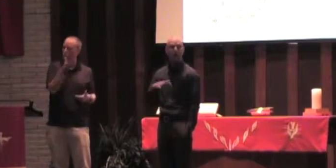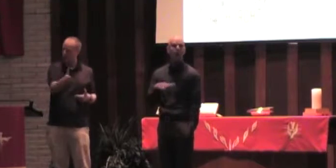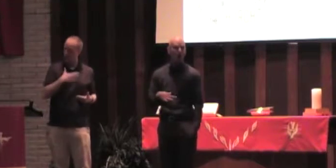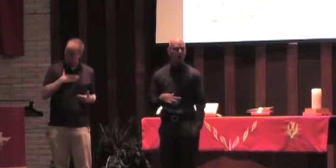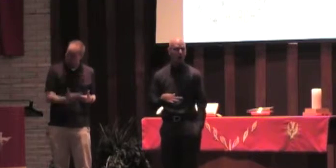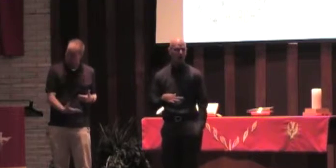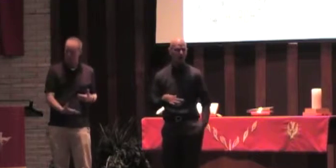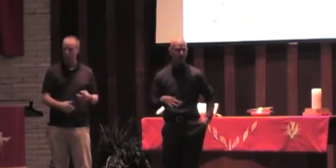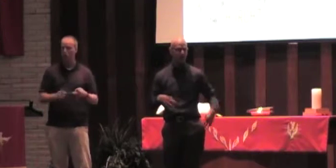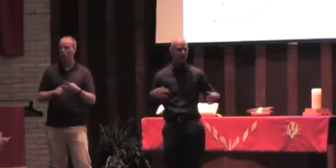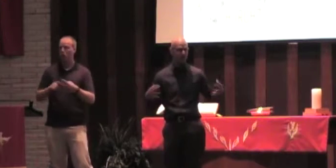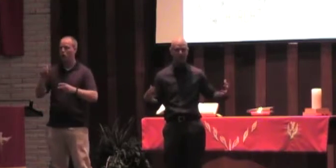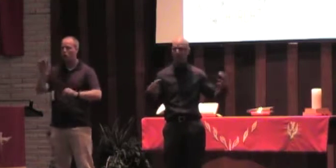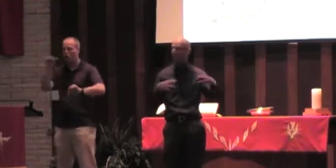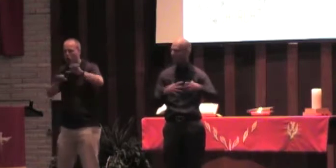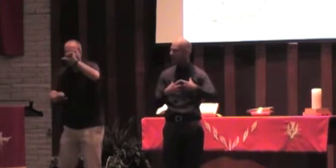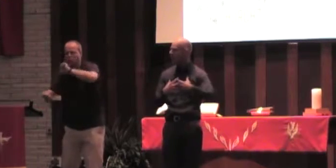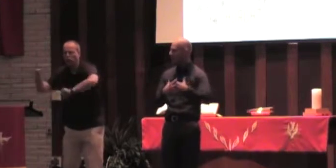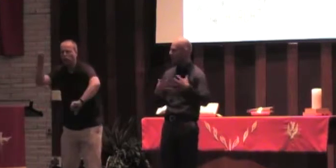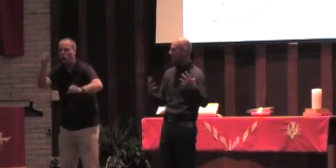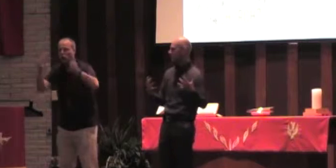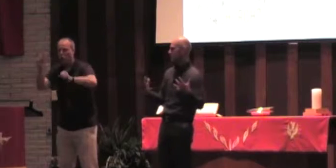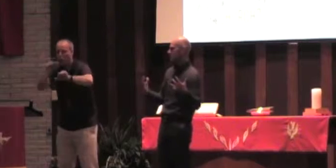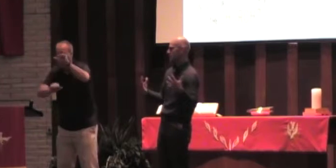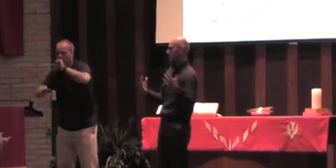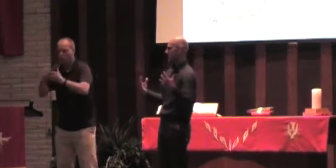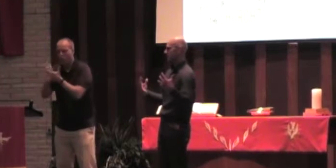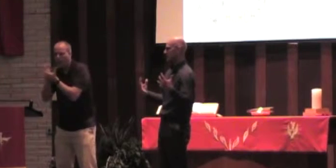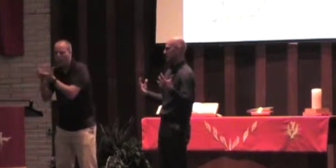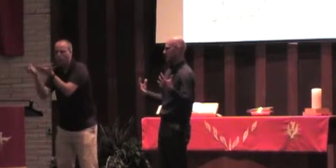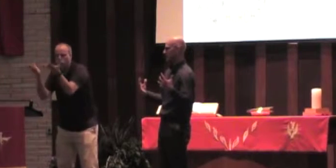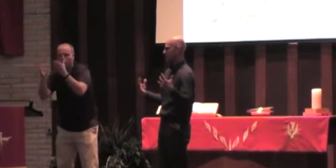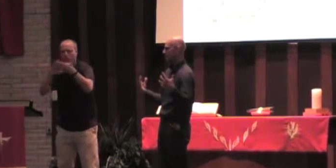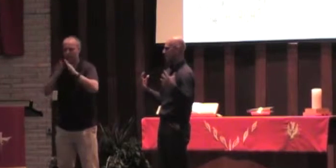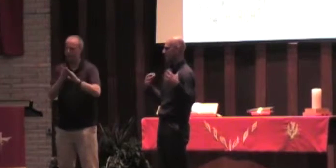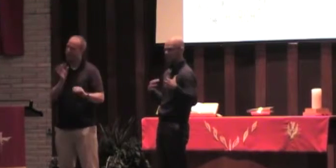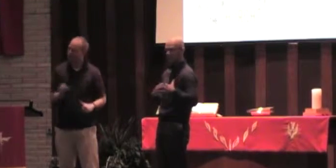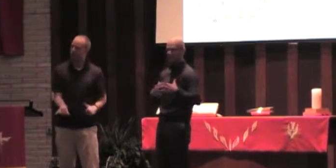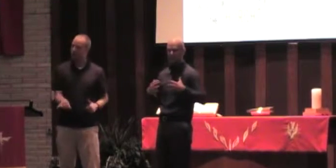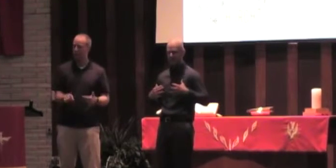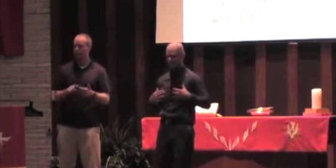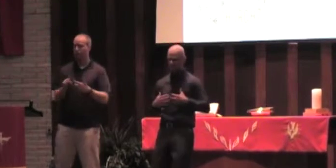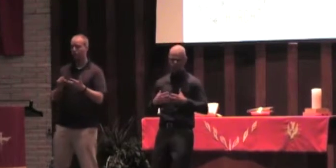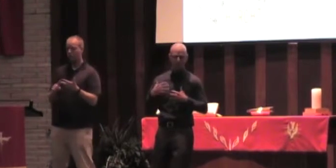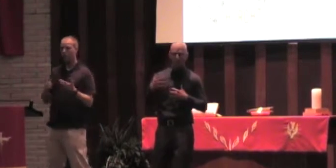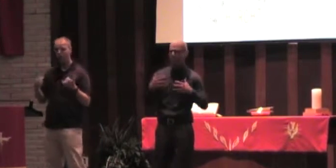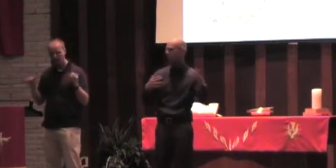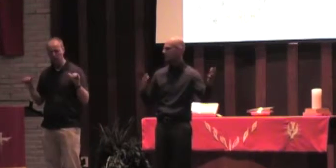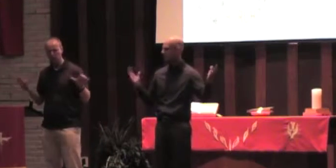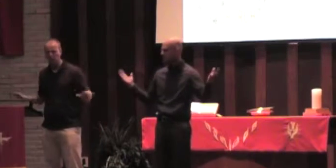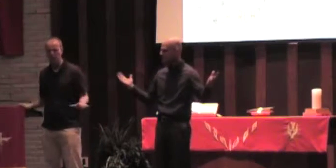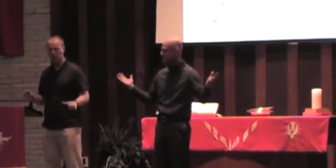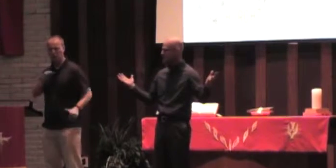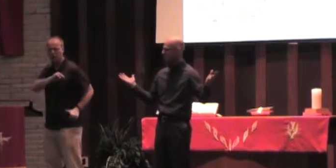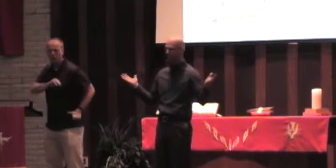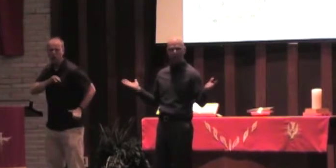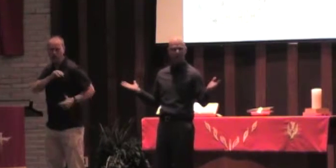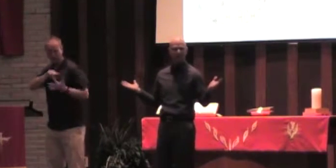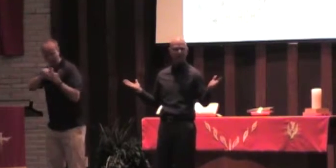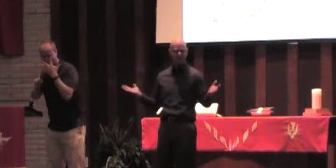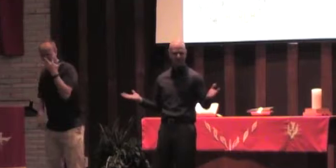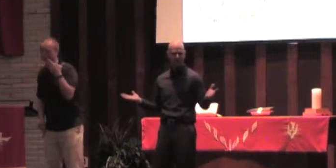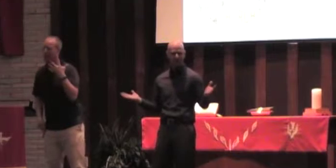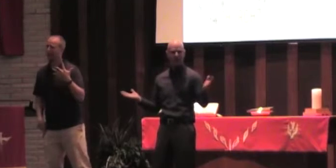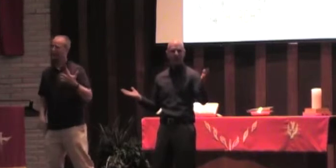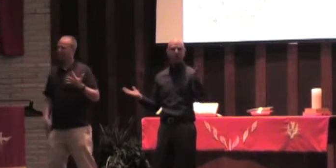We're going to do a car wash to be a part of serving our city. We're going to continue this through mission strips. I mean, this is just